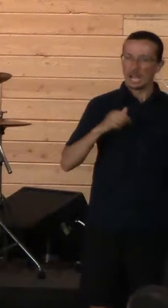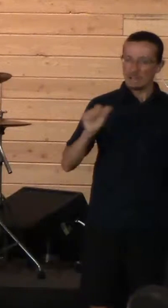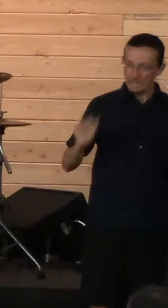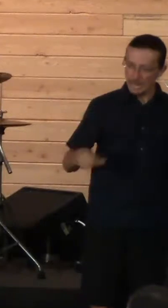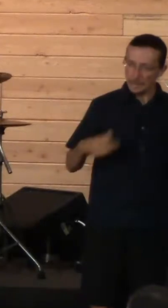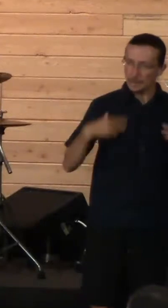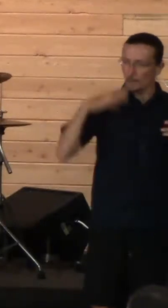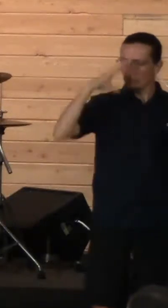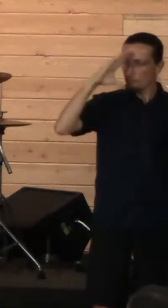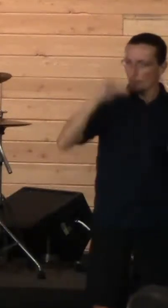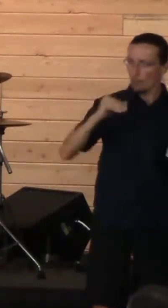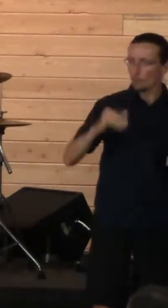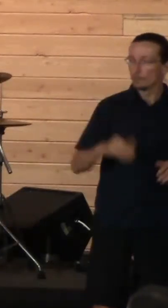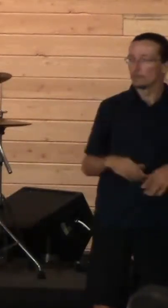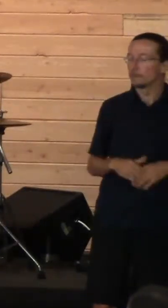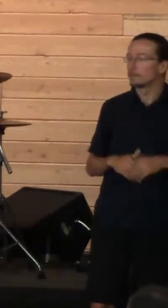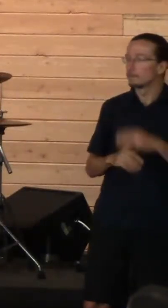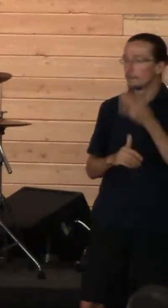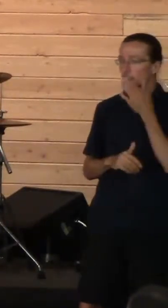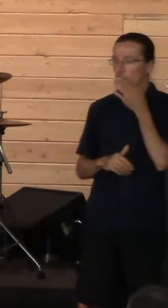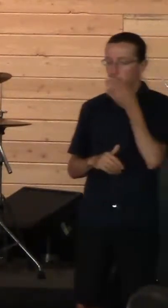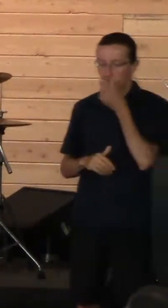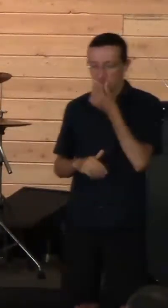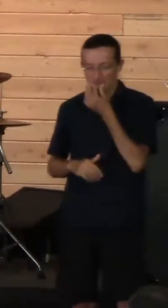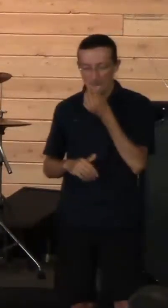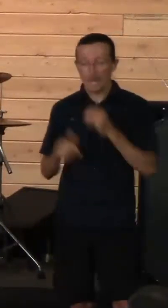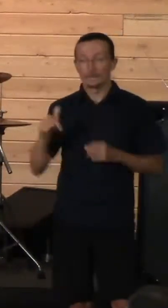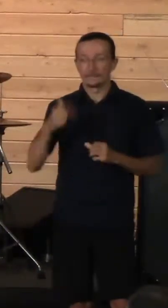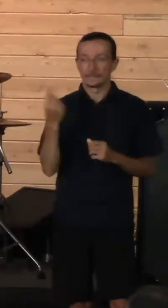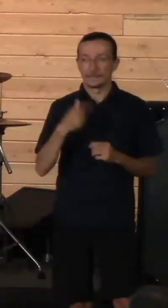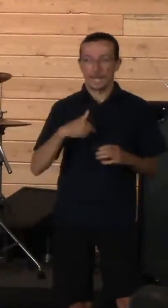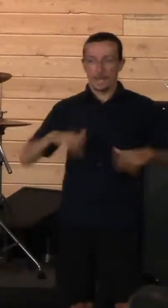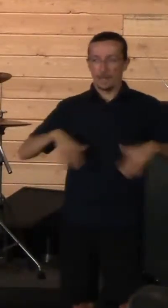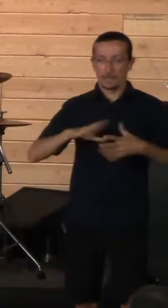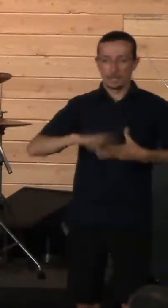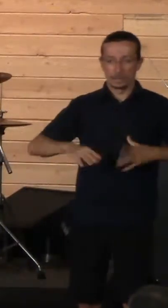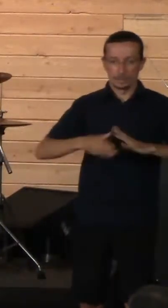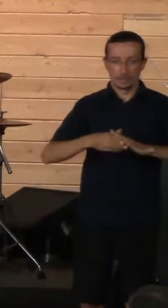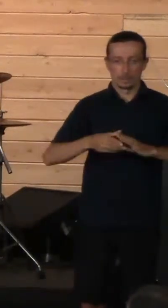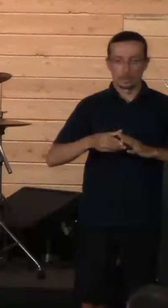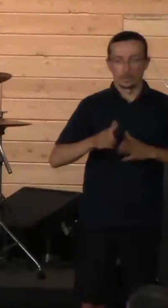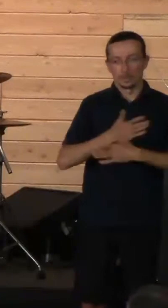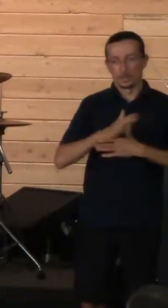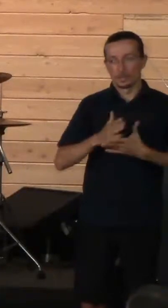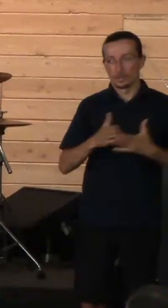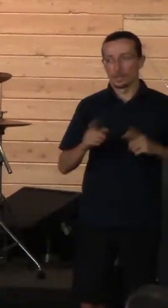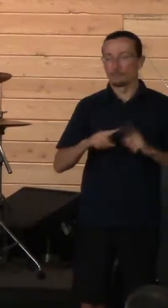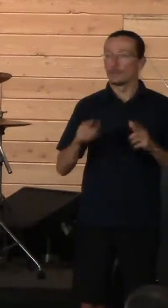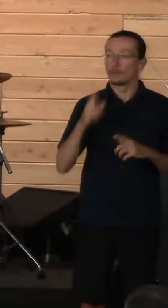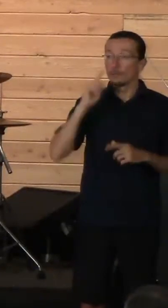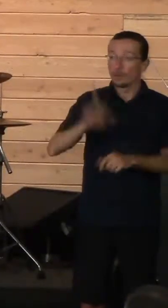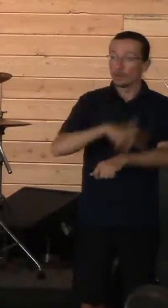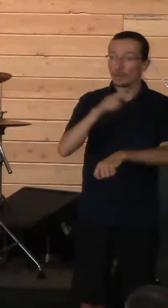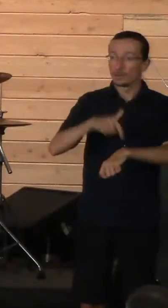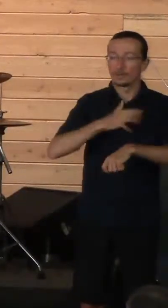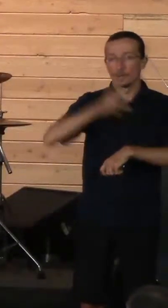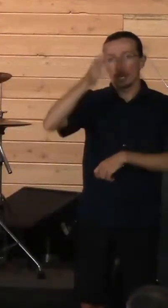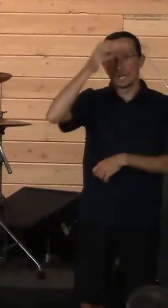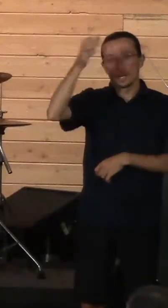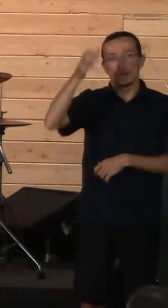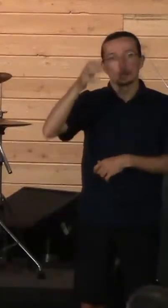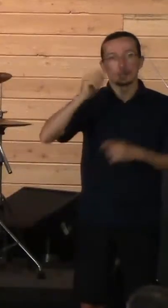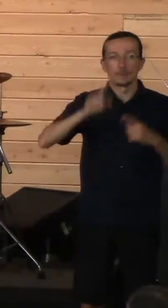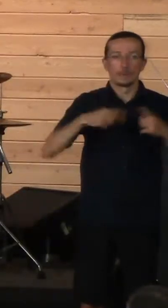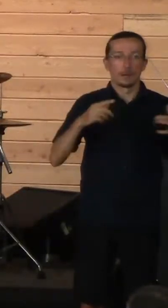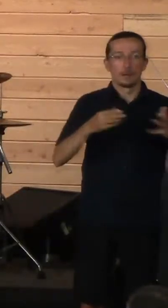And this is something I haven't really shared much, but for a long time with my concept of this resolution with my